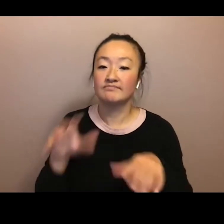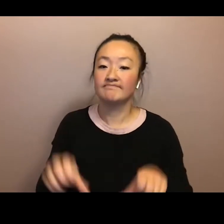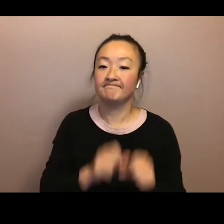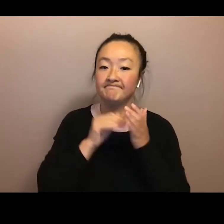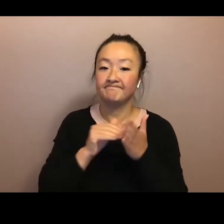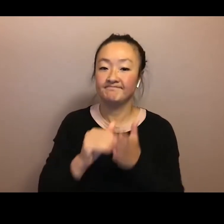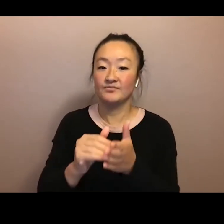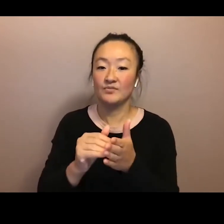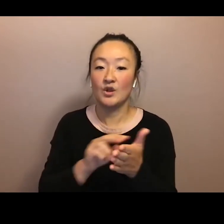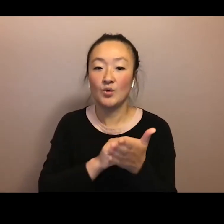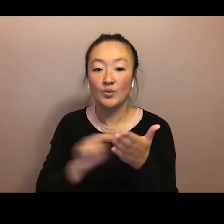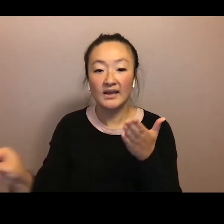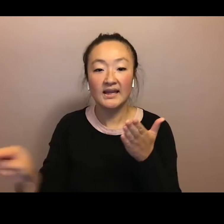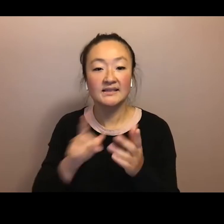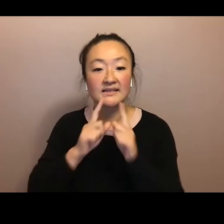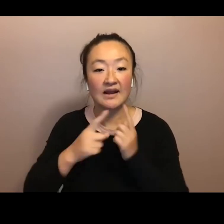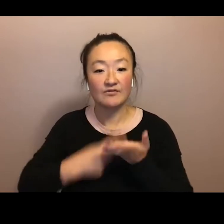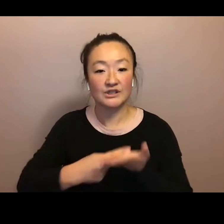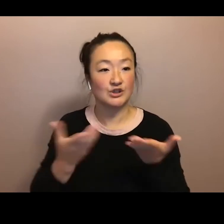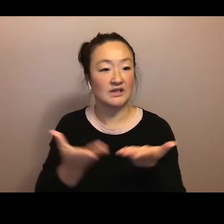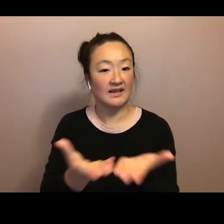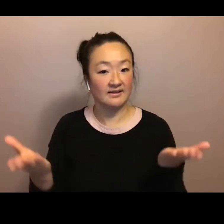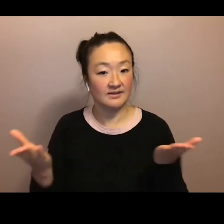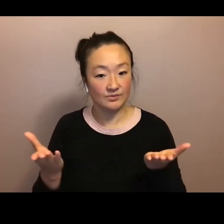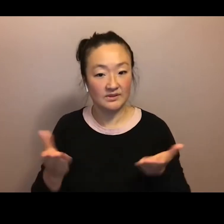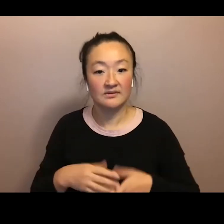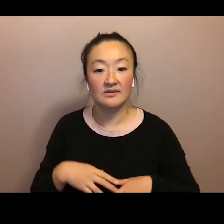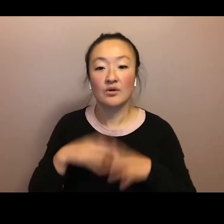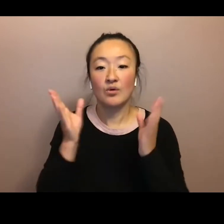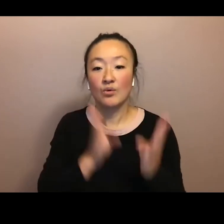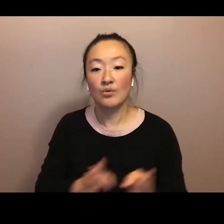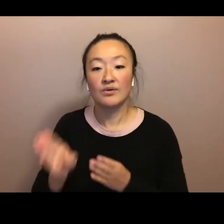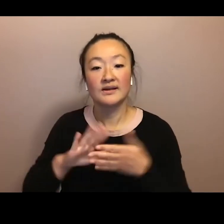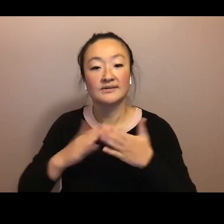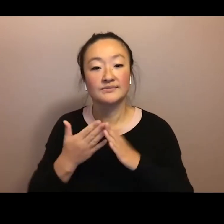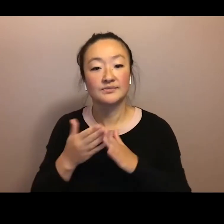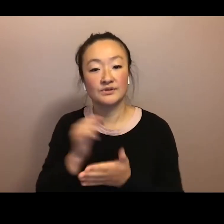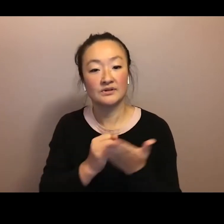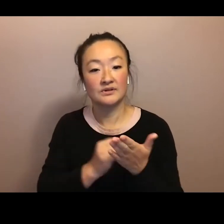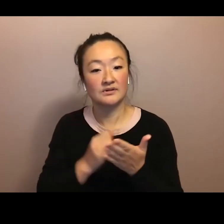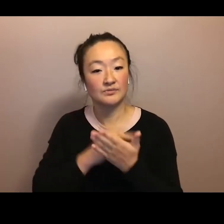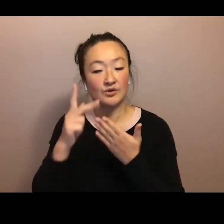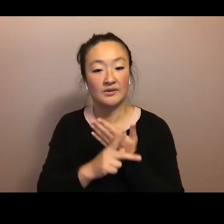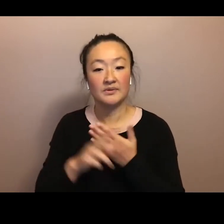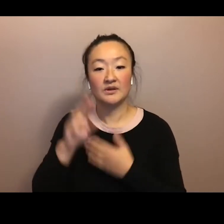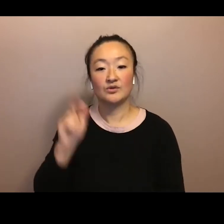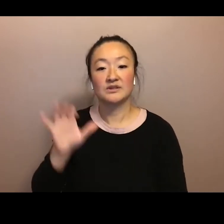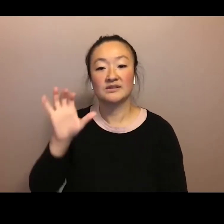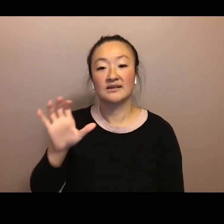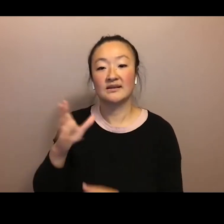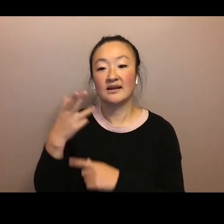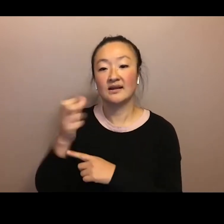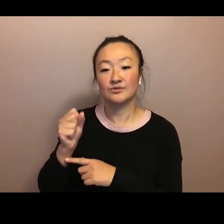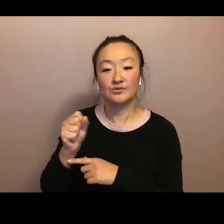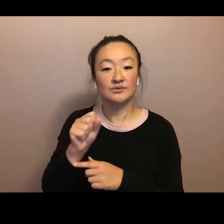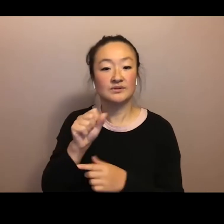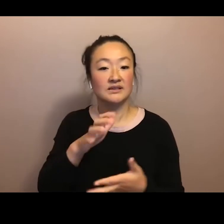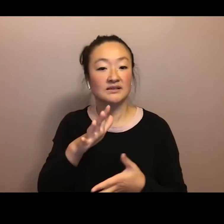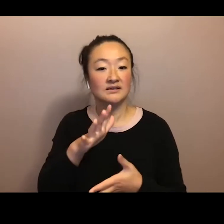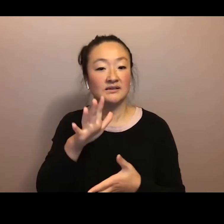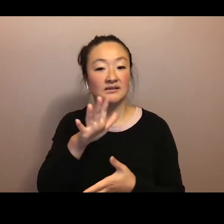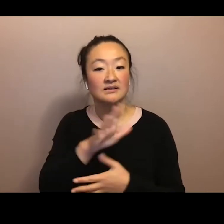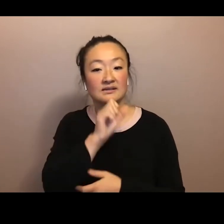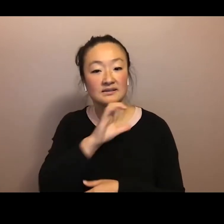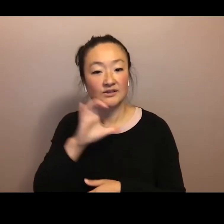online literary magazine called The Margins. This year, we are celebrating our 30th anniversary with a campaign